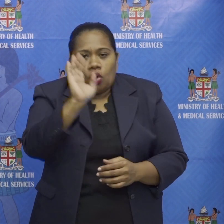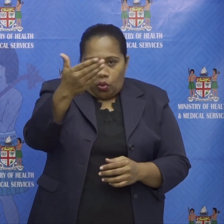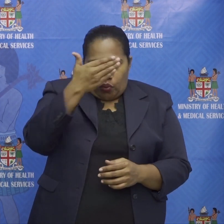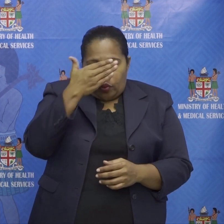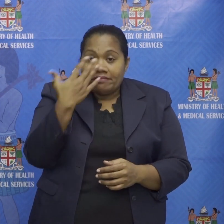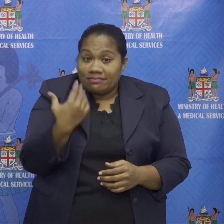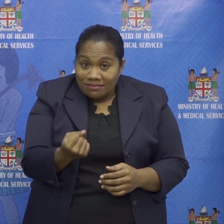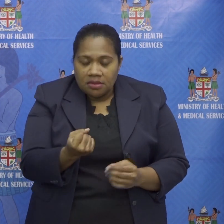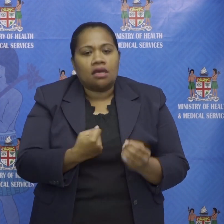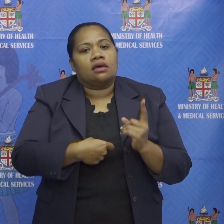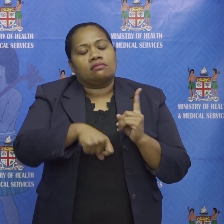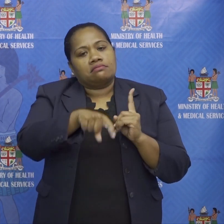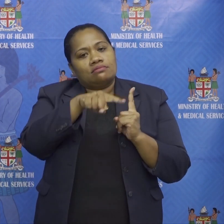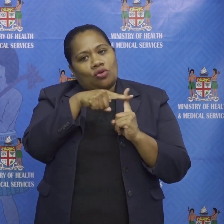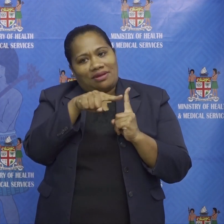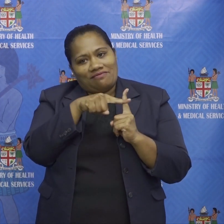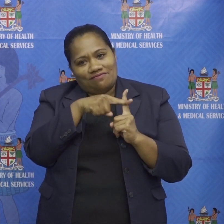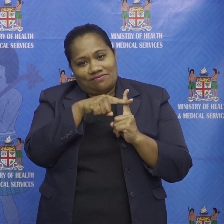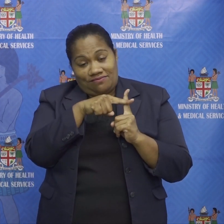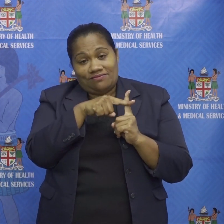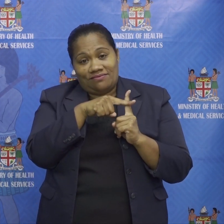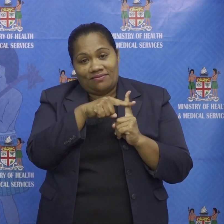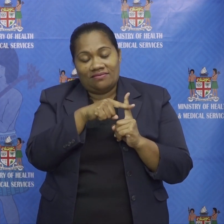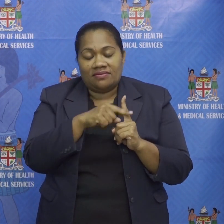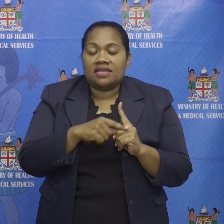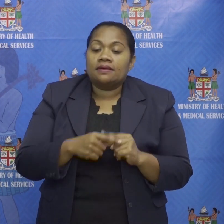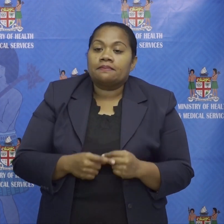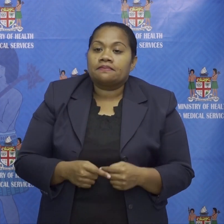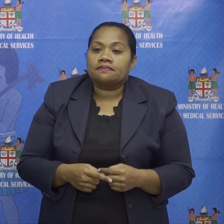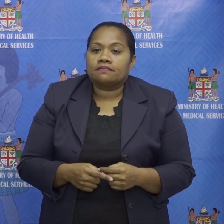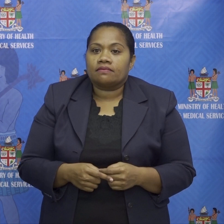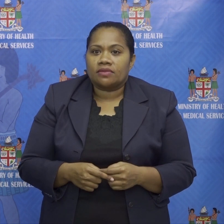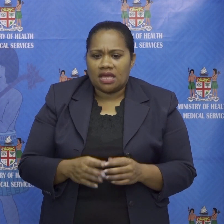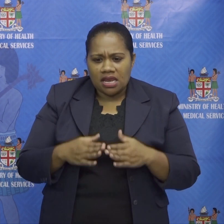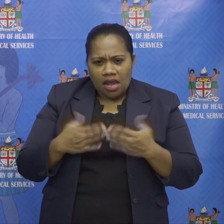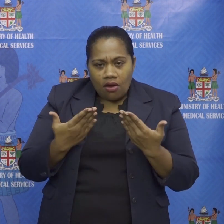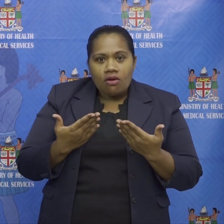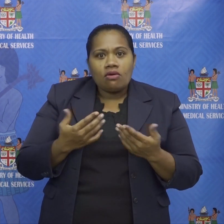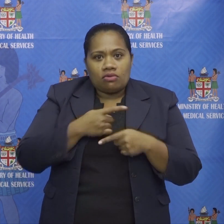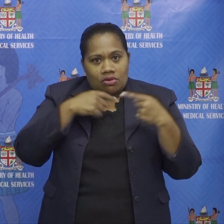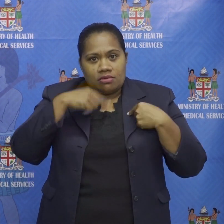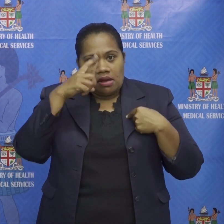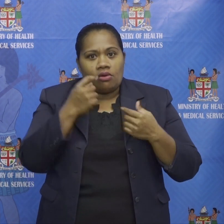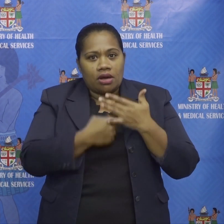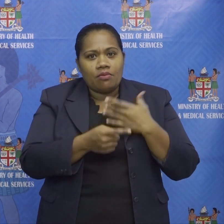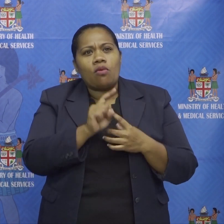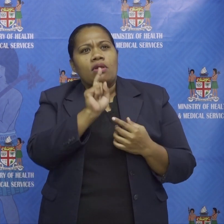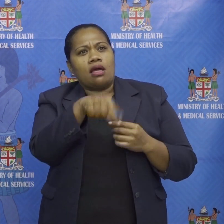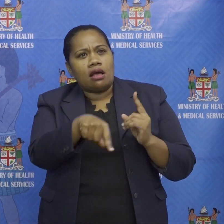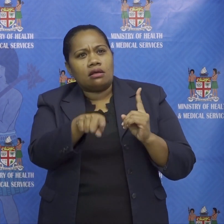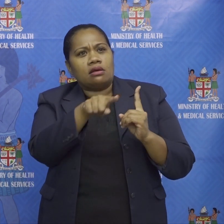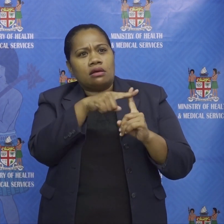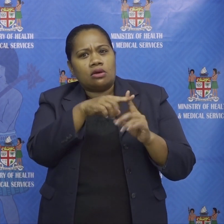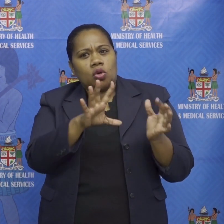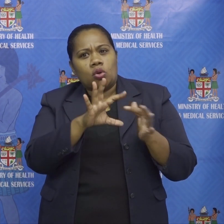when his positive result with his positive result we could now then make the link back to a border quarantine facility